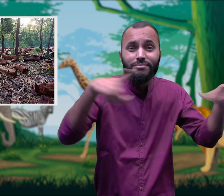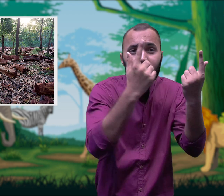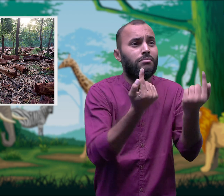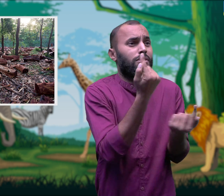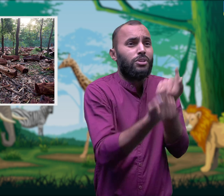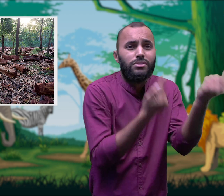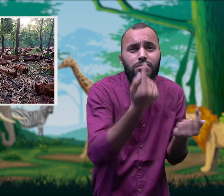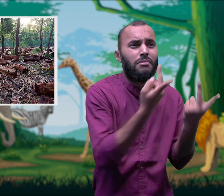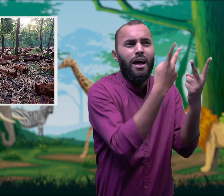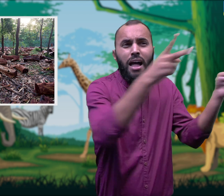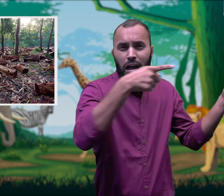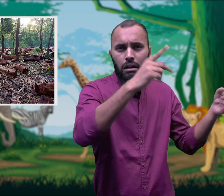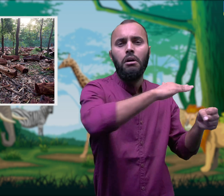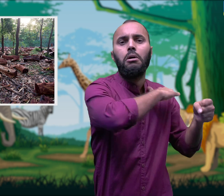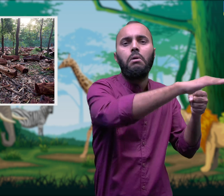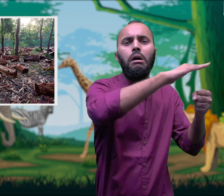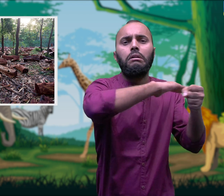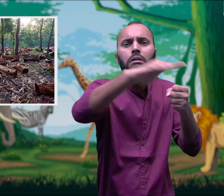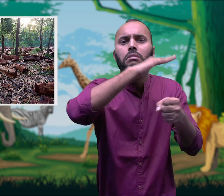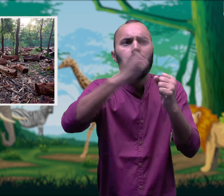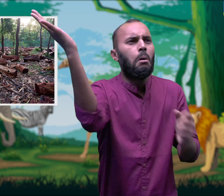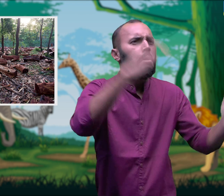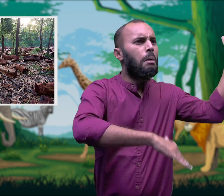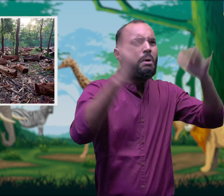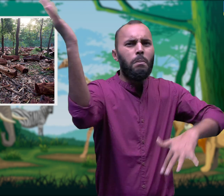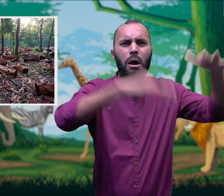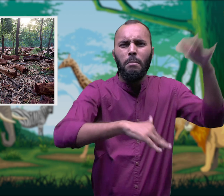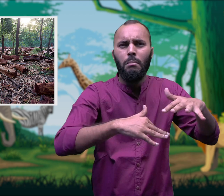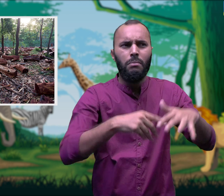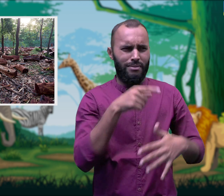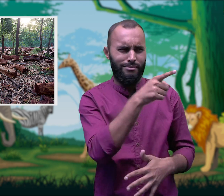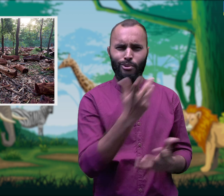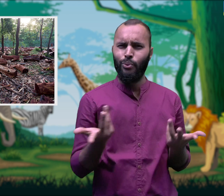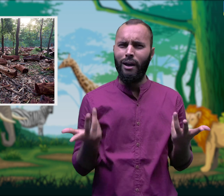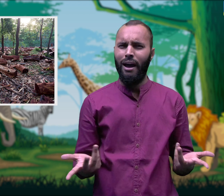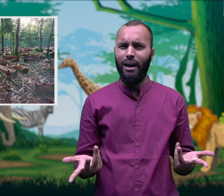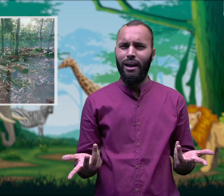from the forest. trees in the forest are cut down. Why is this happening?